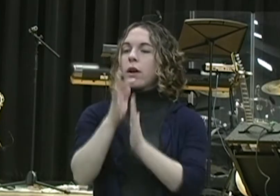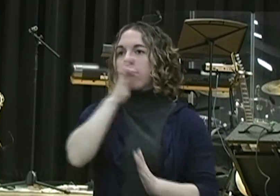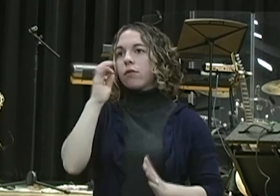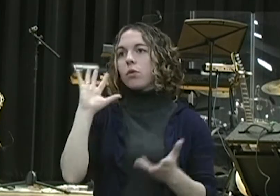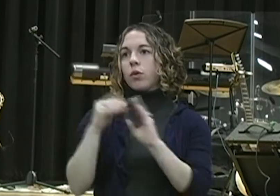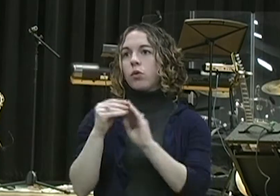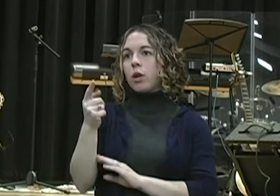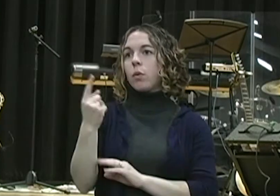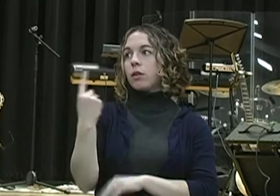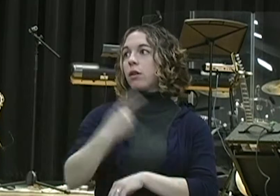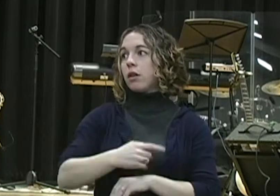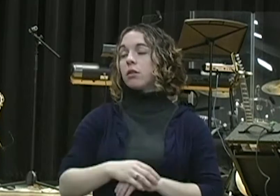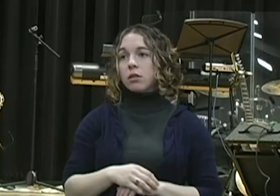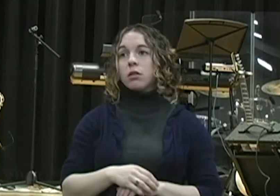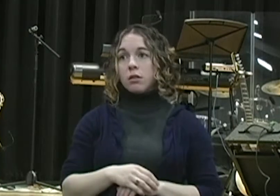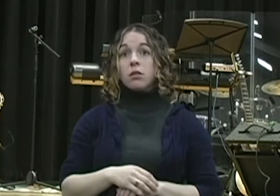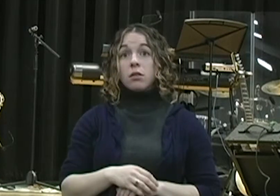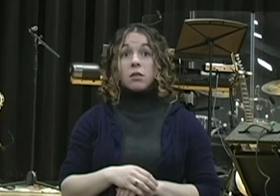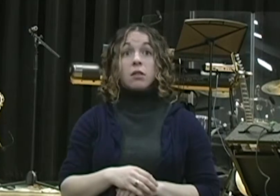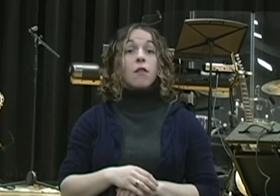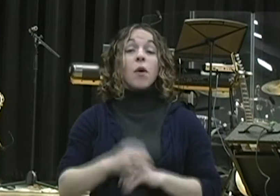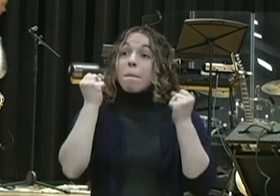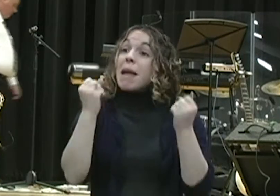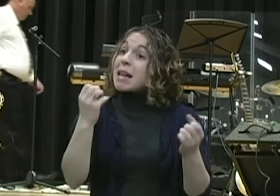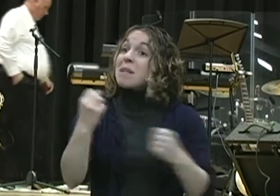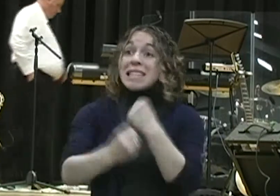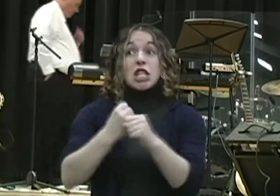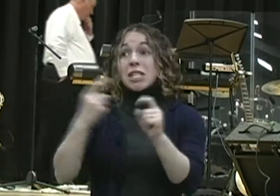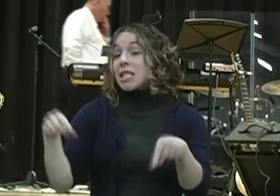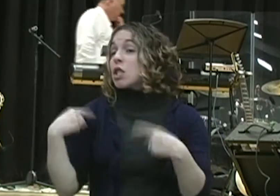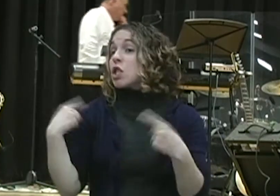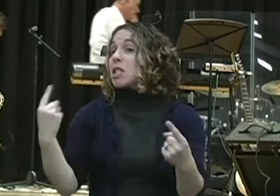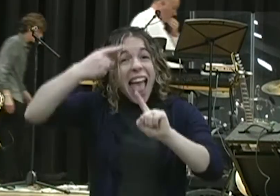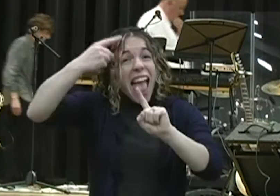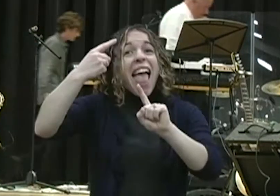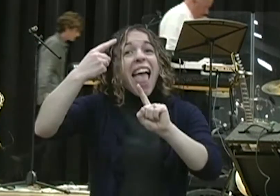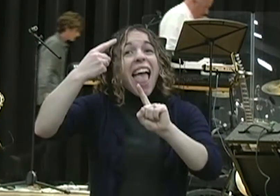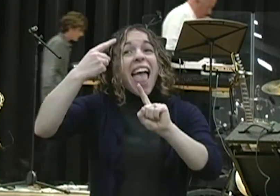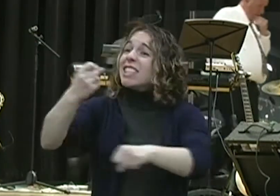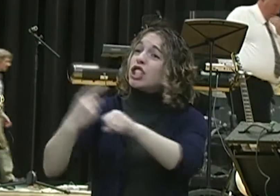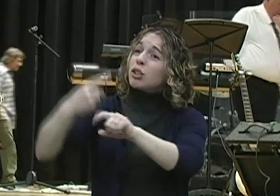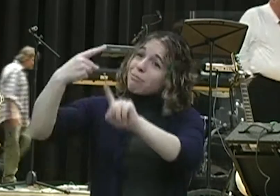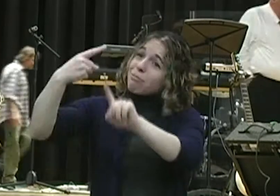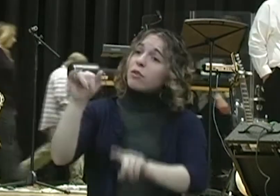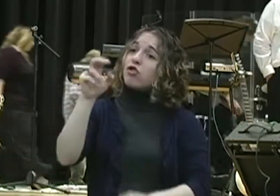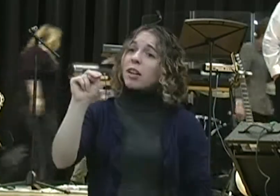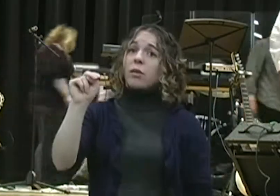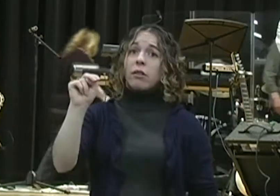Over the years, we've taken this very serious. On Tuesday night, we have like seven or eight prayer meetings. If a whole bunch